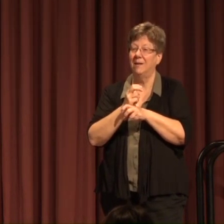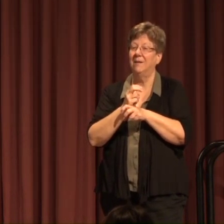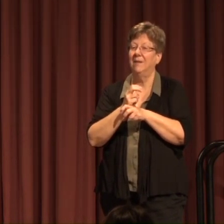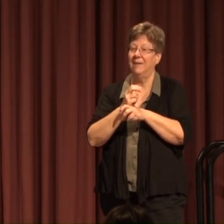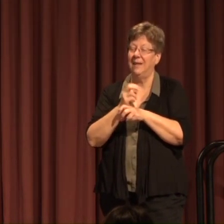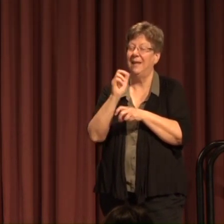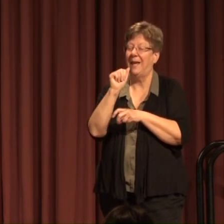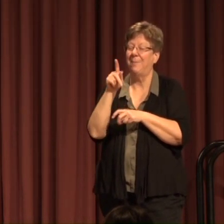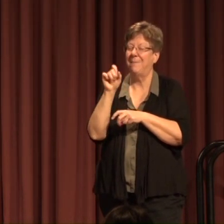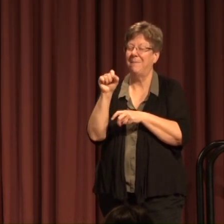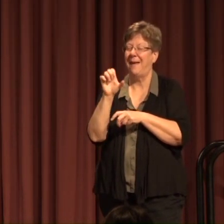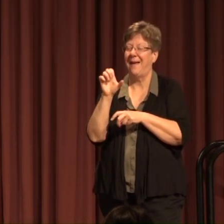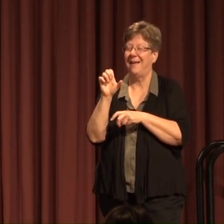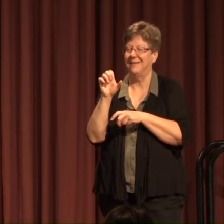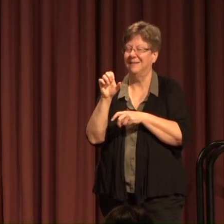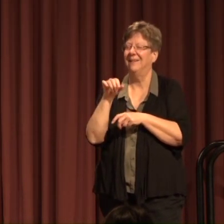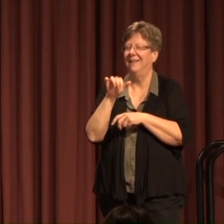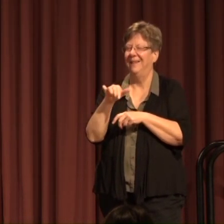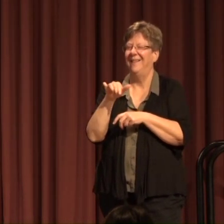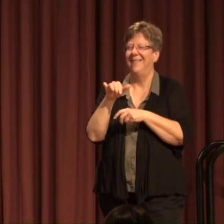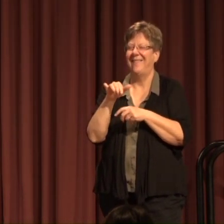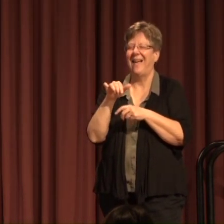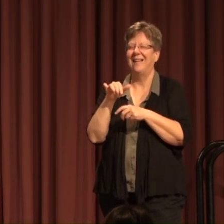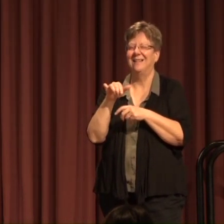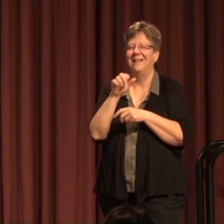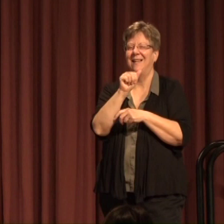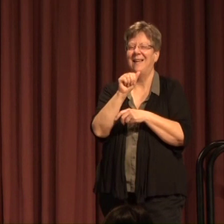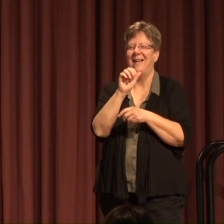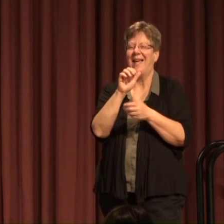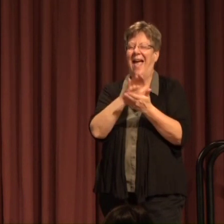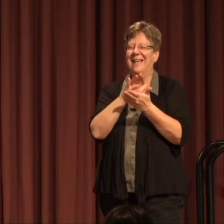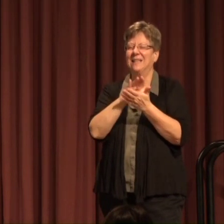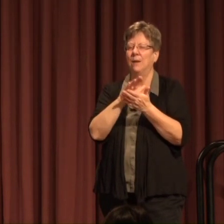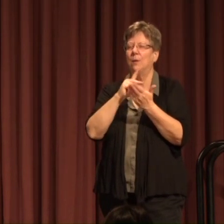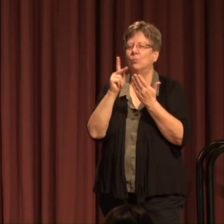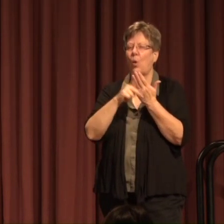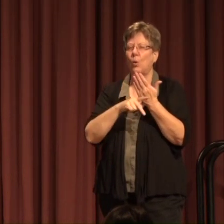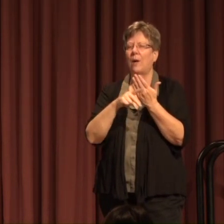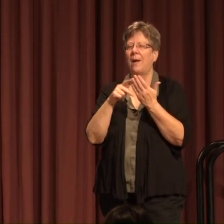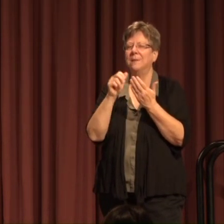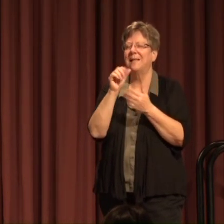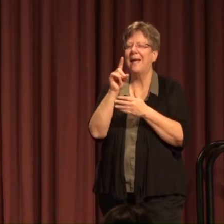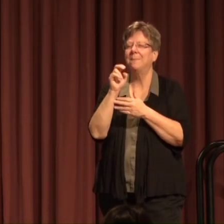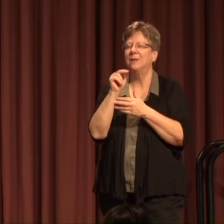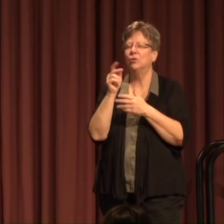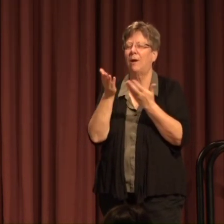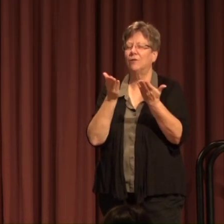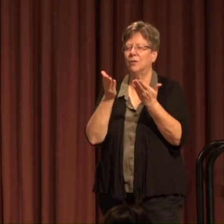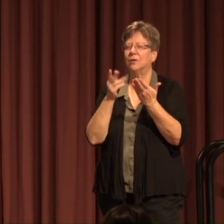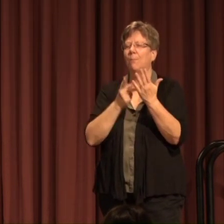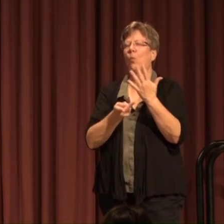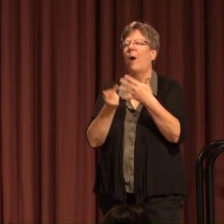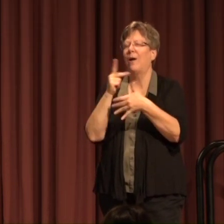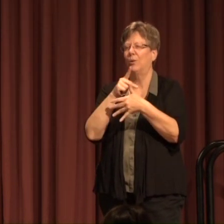It's hard to say But that of course is academic programs Administrative services prioritization